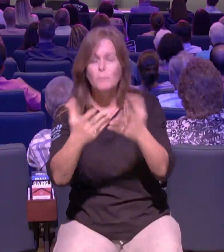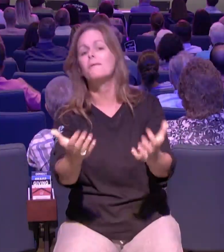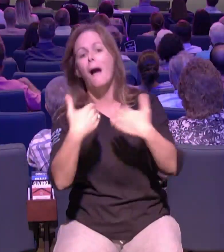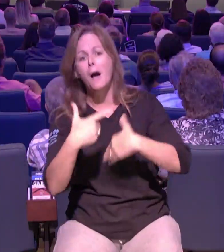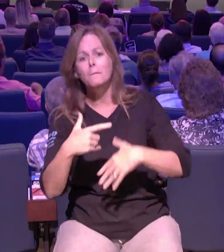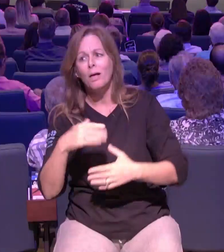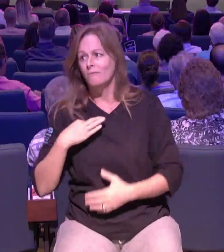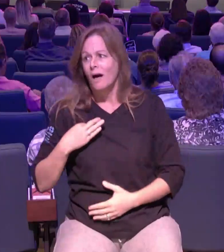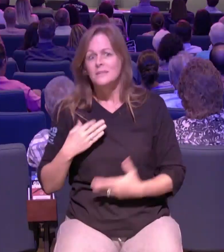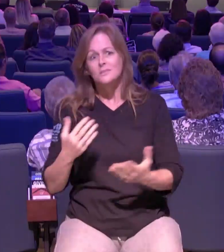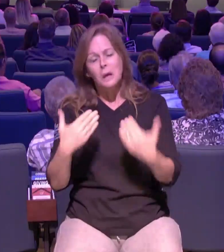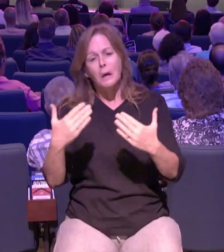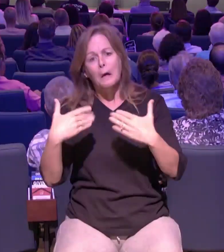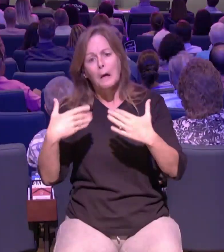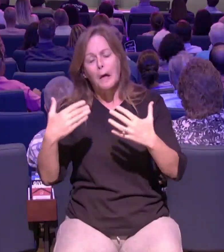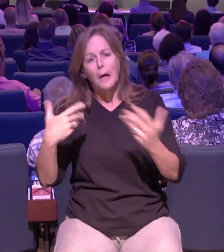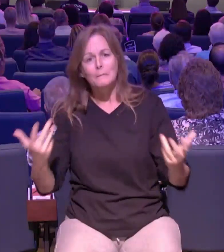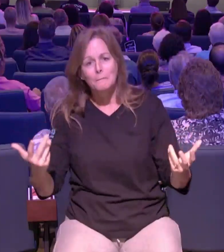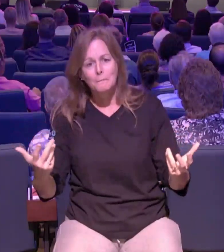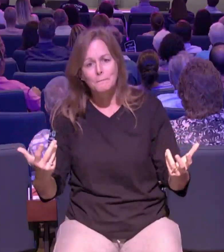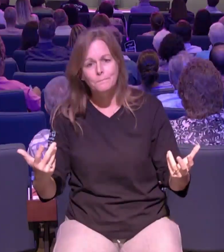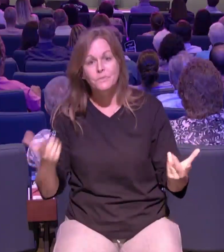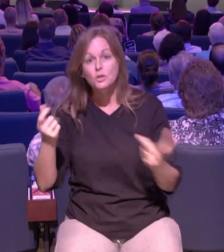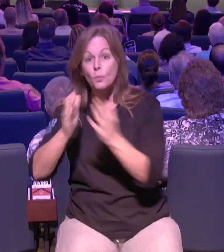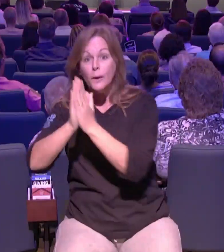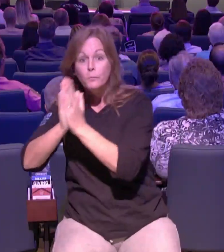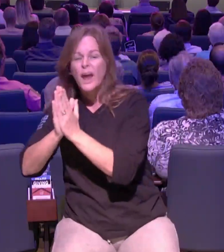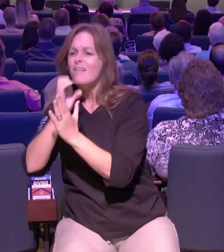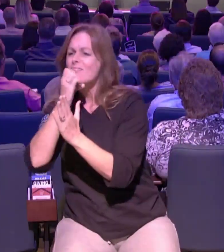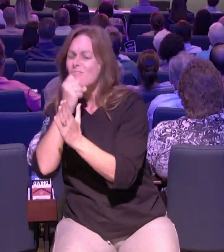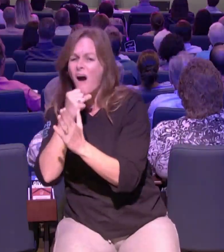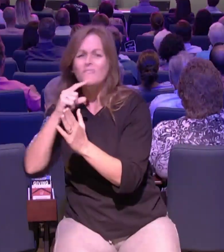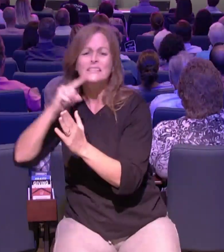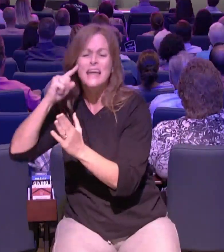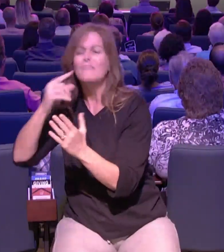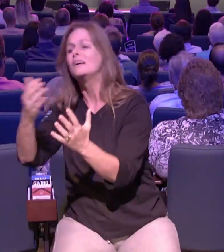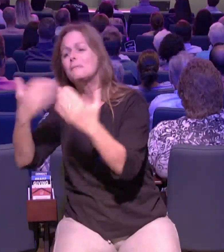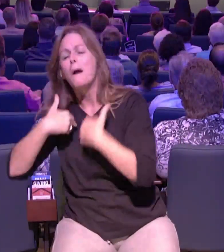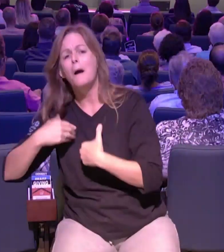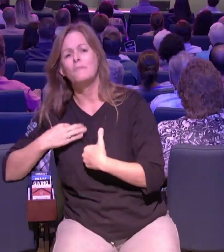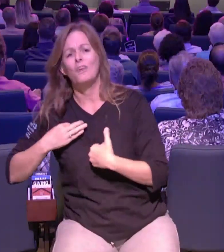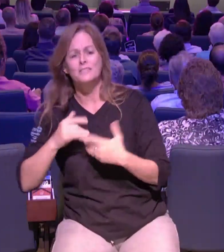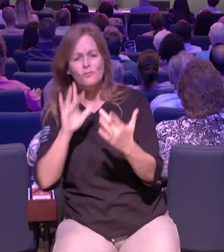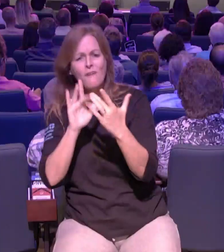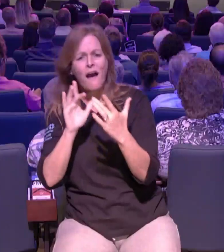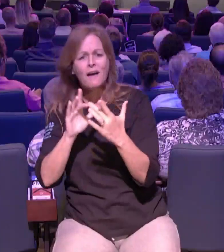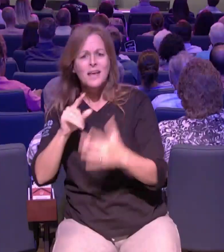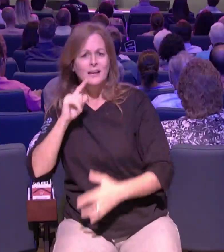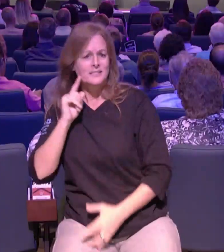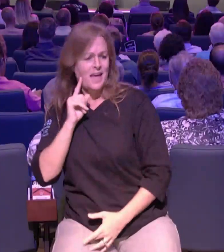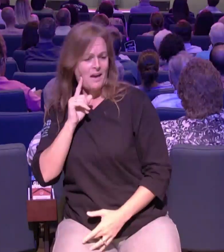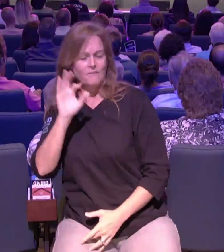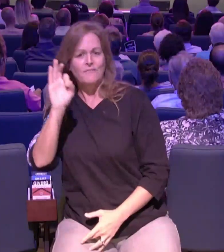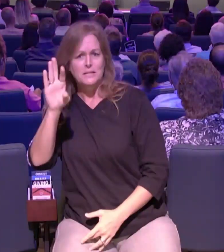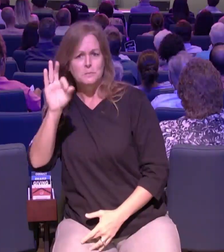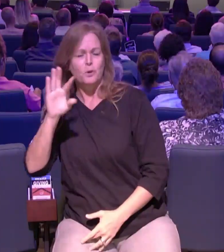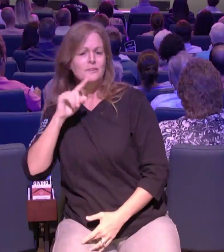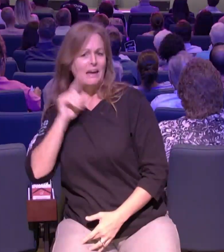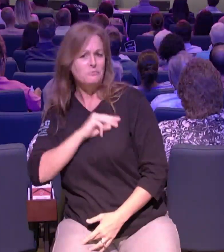only reason they ripped the roof off i wonder what the owner was thinking of the house you ever thought that he's down there going what is going on jesus comes in and everything gets ripped